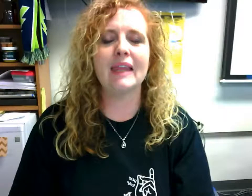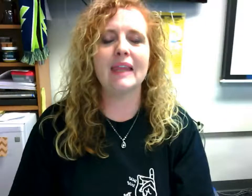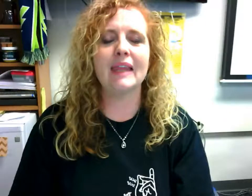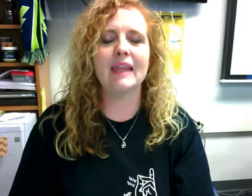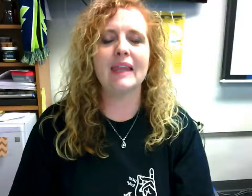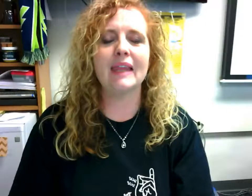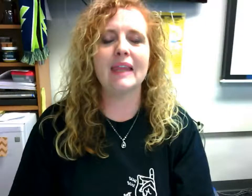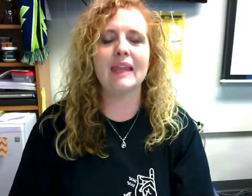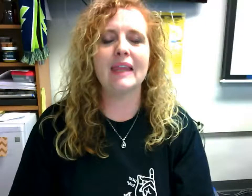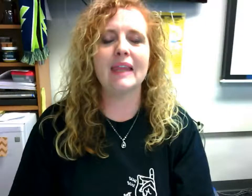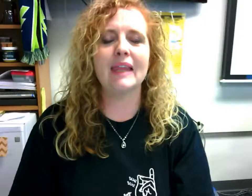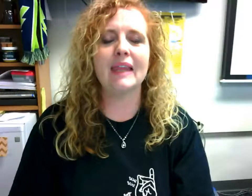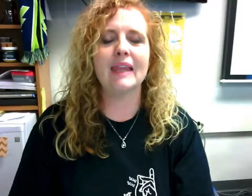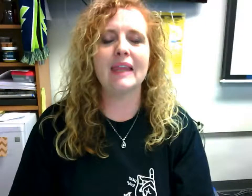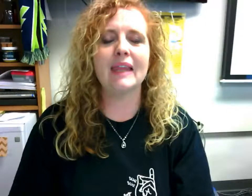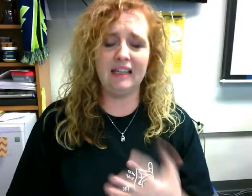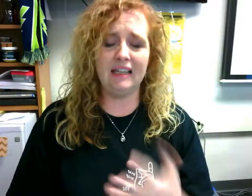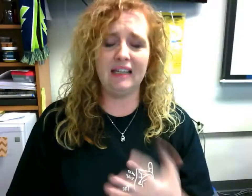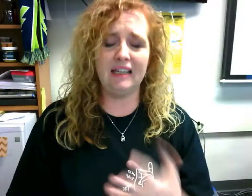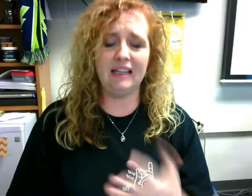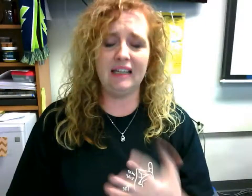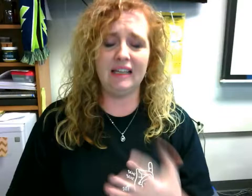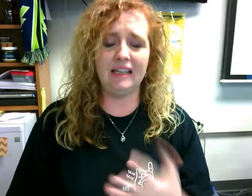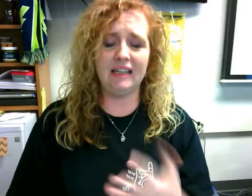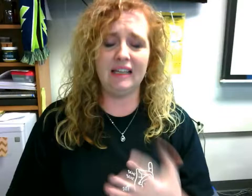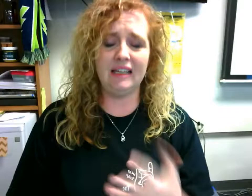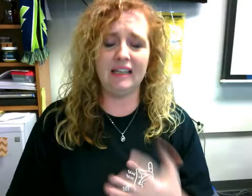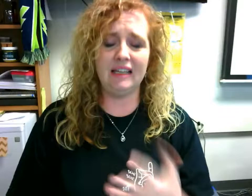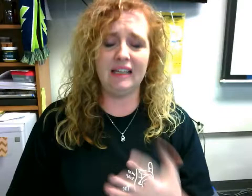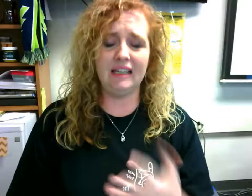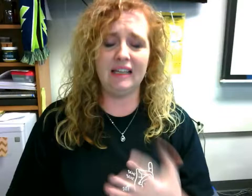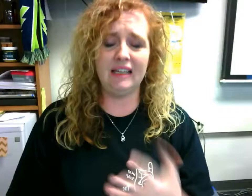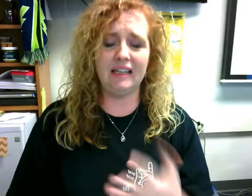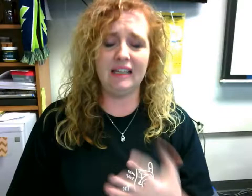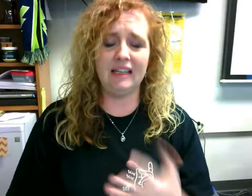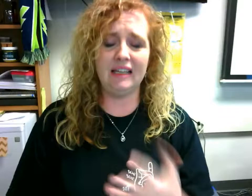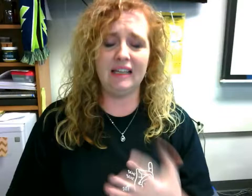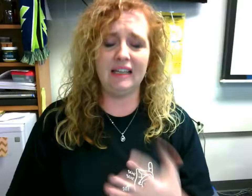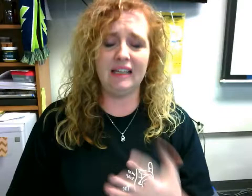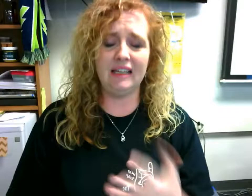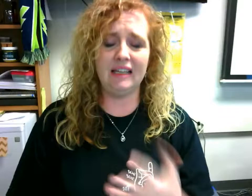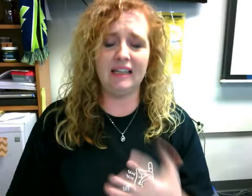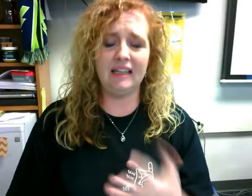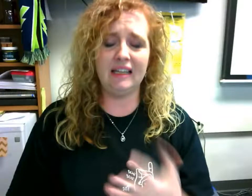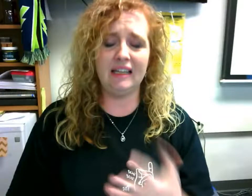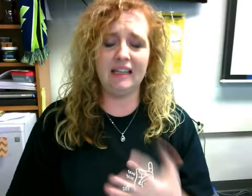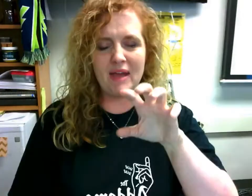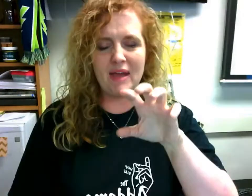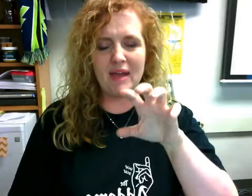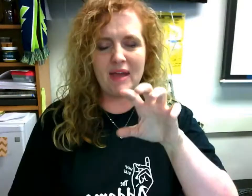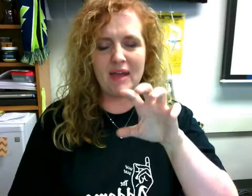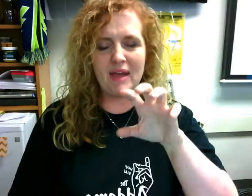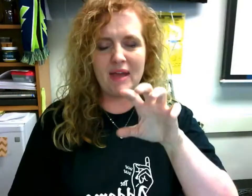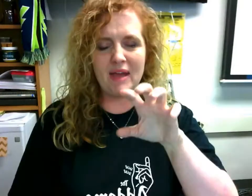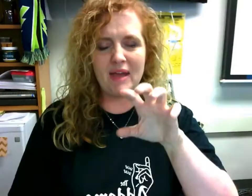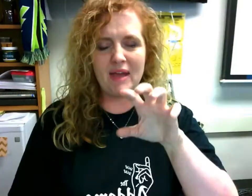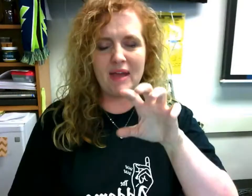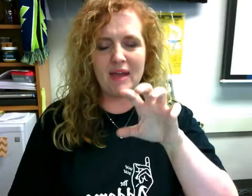I'm ashamed think of it like the blood is rushing like you're embarrassed and your cheeks are getting red ashamed I'm ashamed of what I did